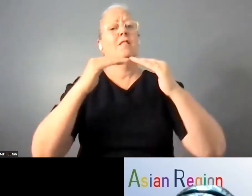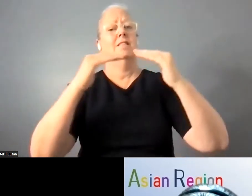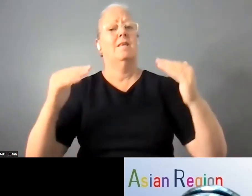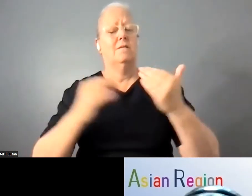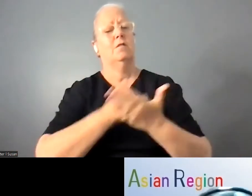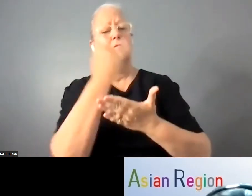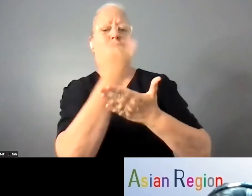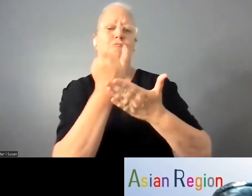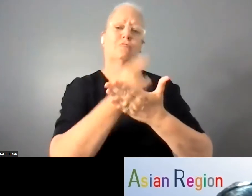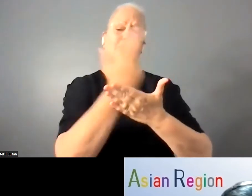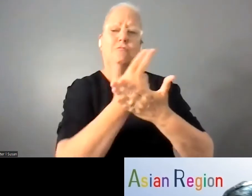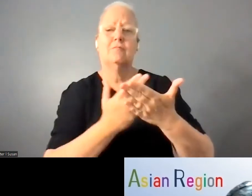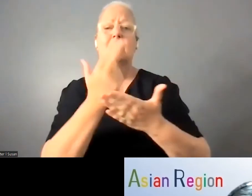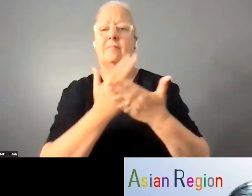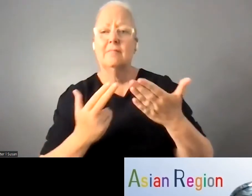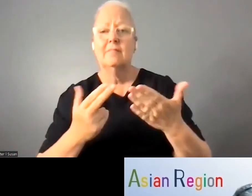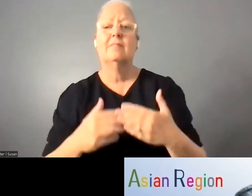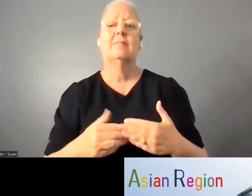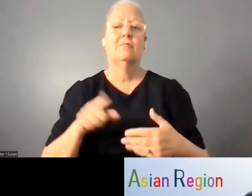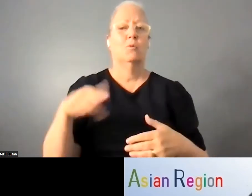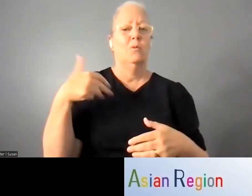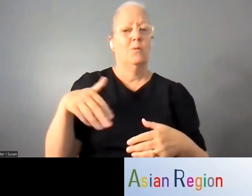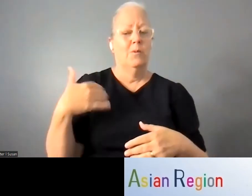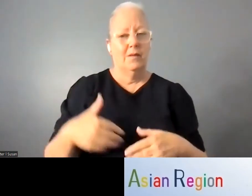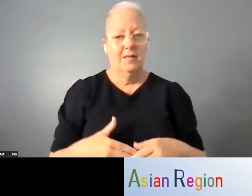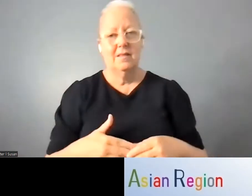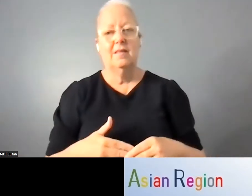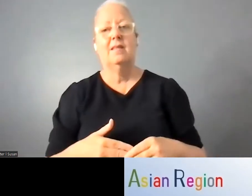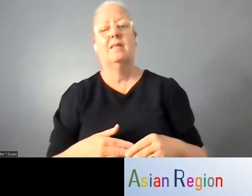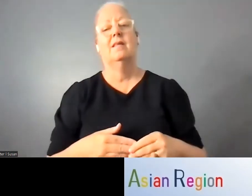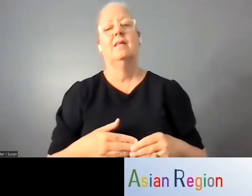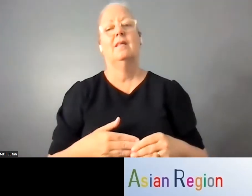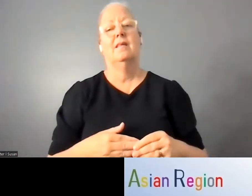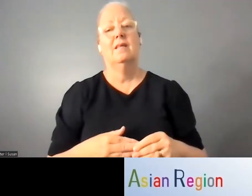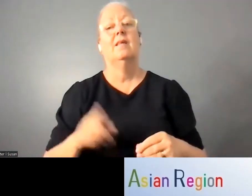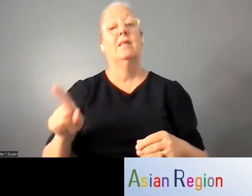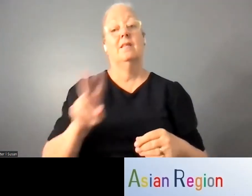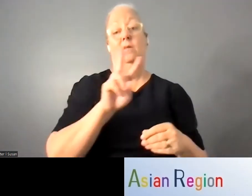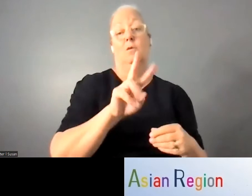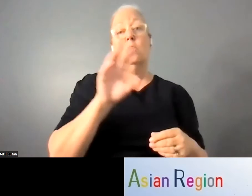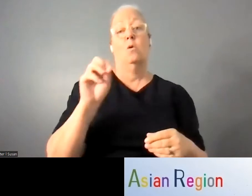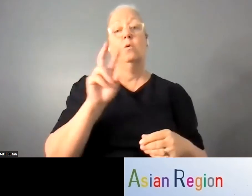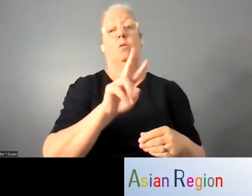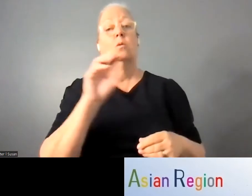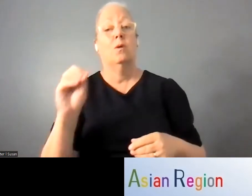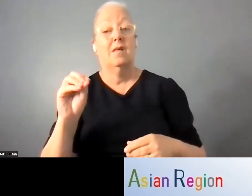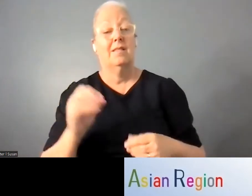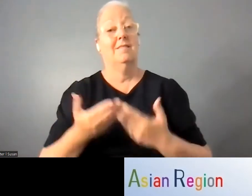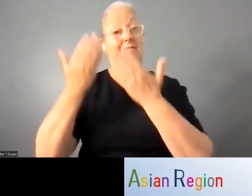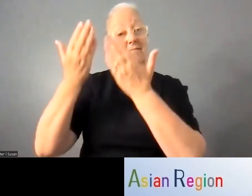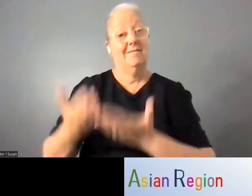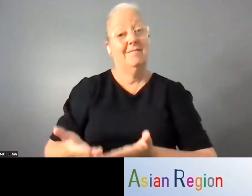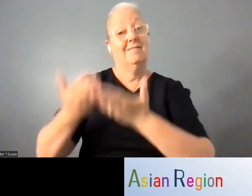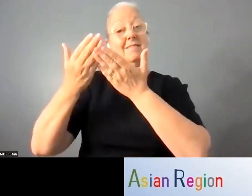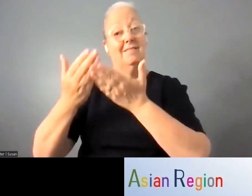more accomplishments in her young life, most notably in 2020. Asha represented India